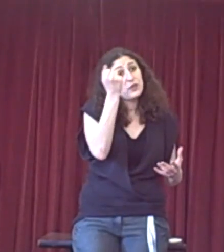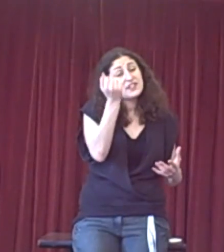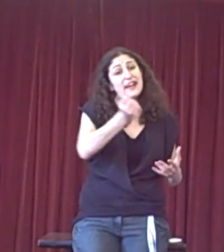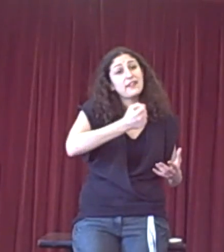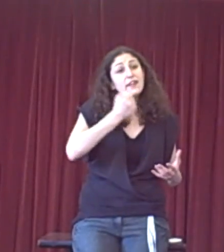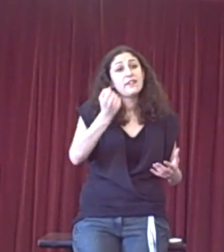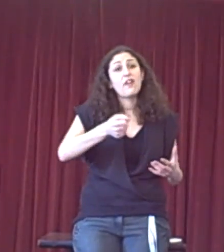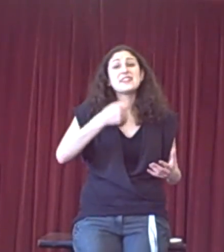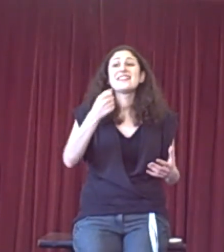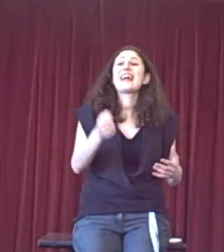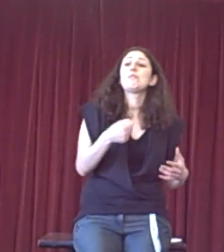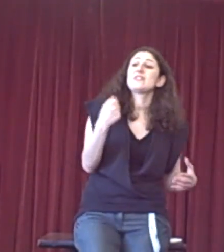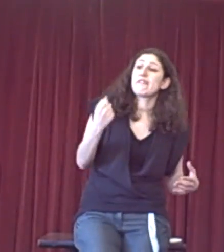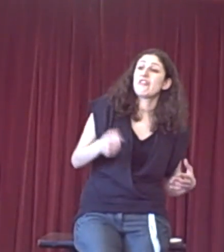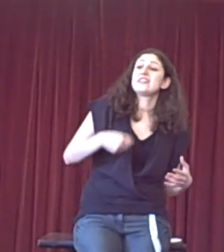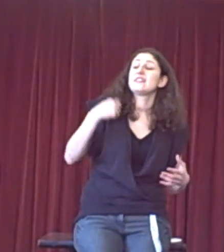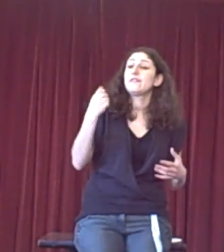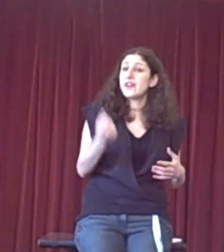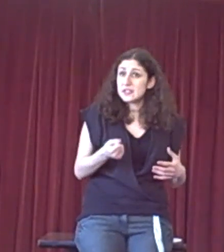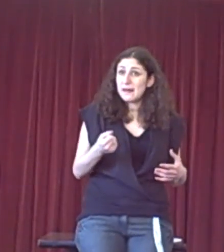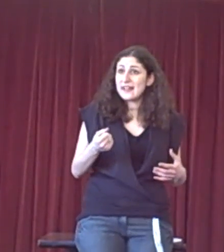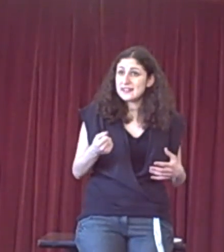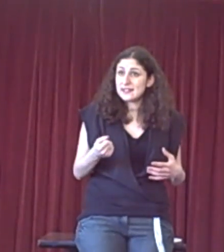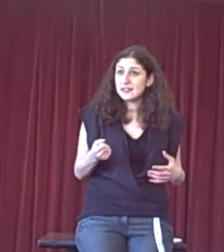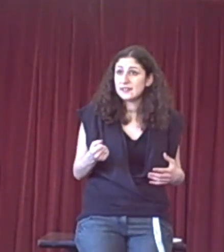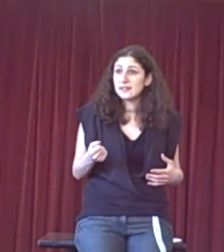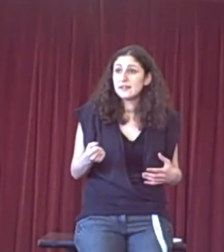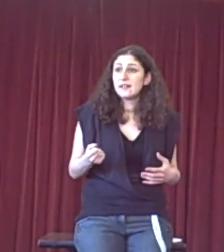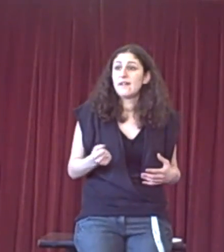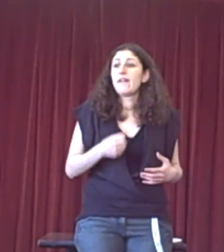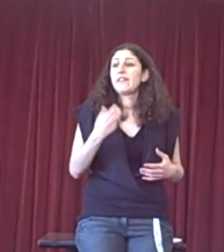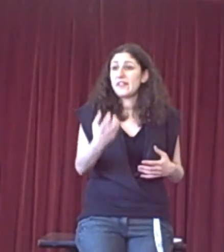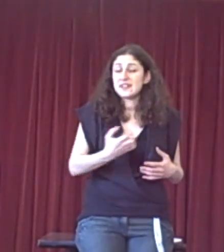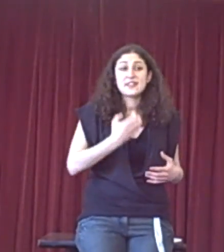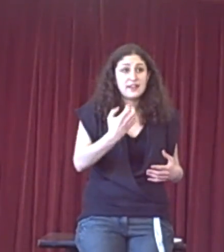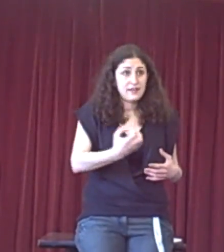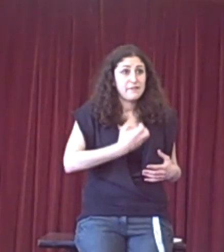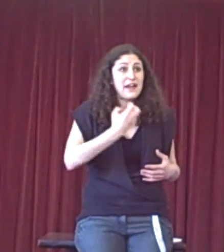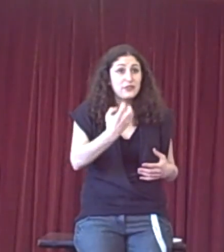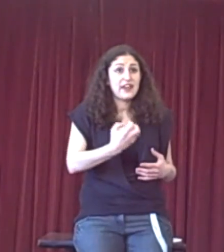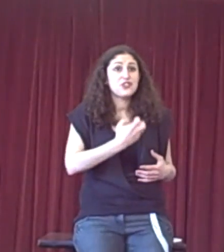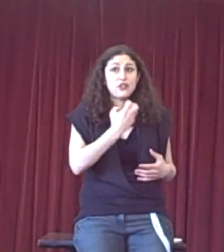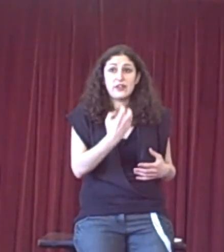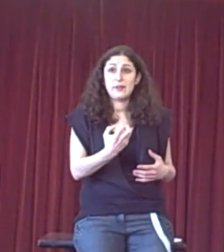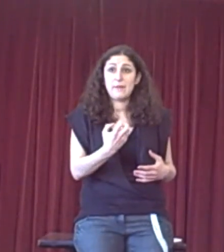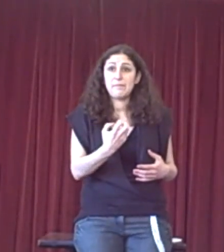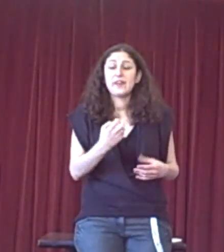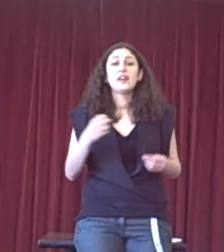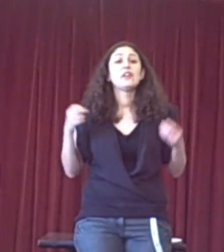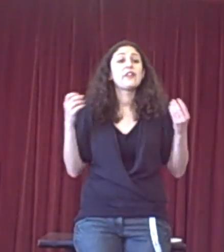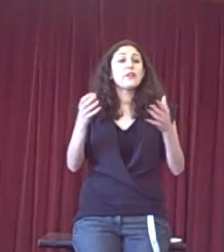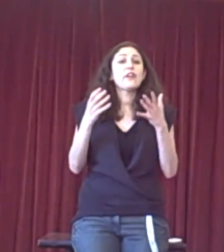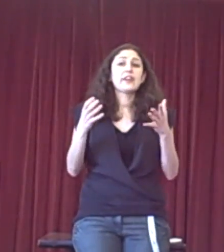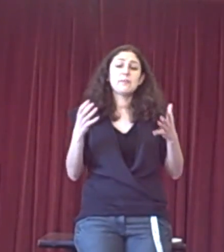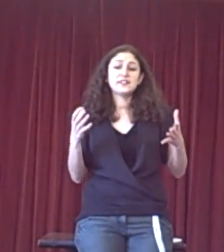if you attack the idea that animals have rights in the first place, then that's a foundation argument. Now, those arguments